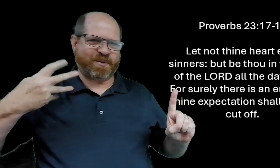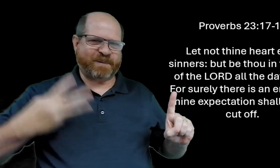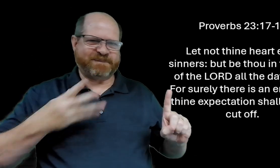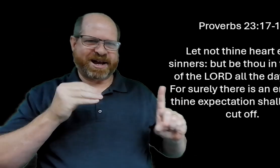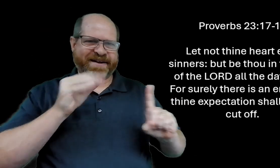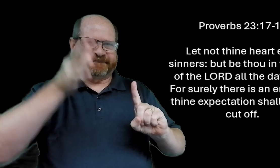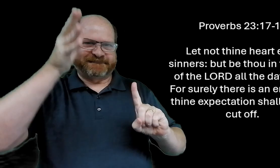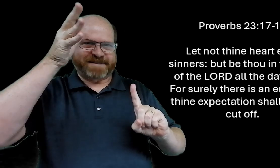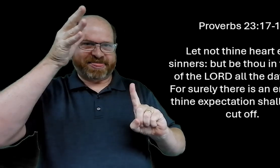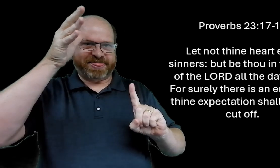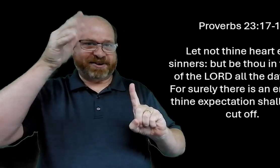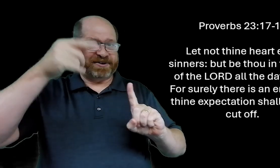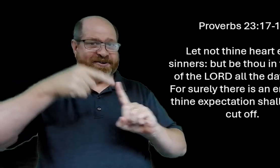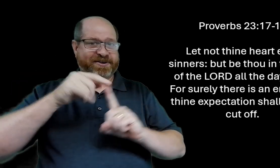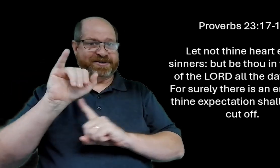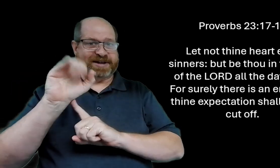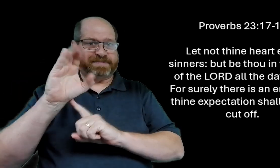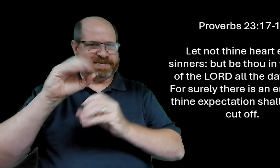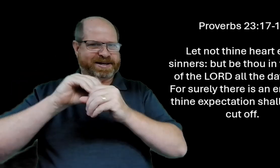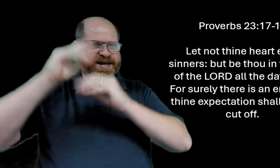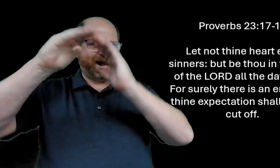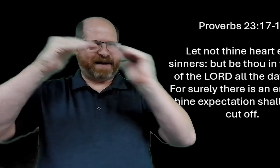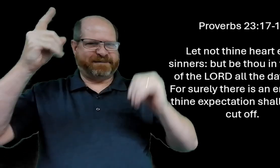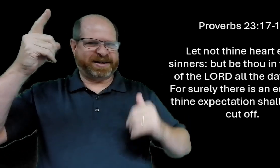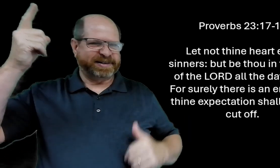and i'm sure sure joseph i'm sure his dad